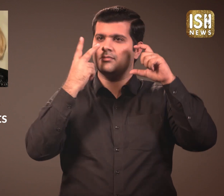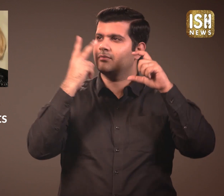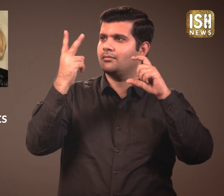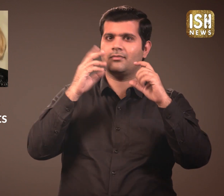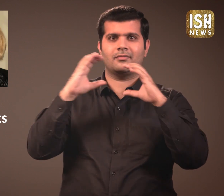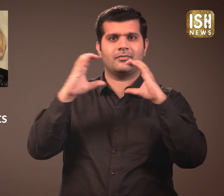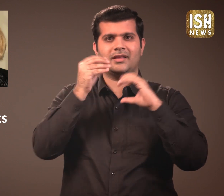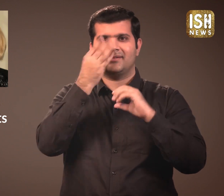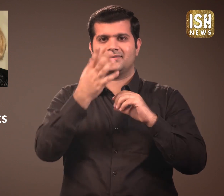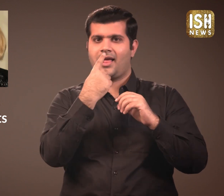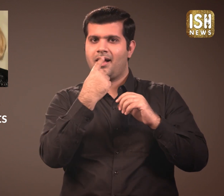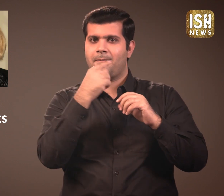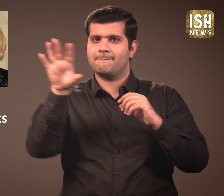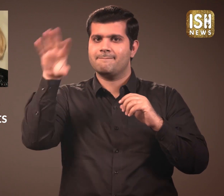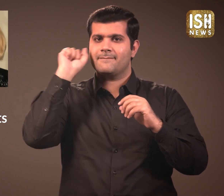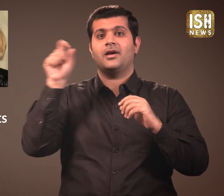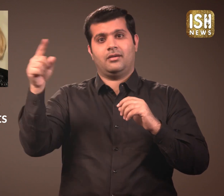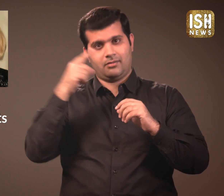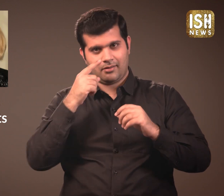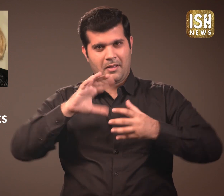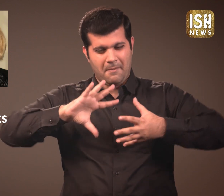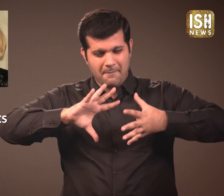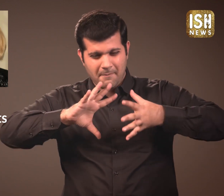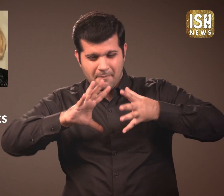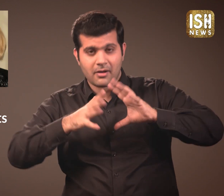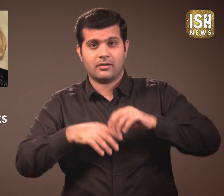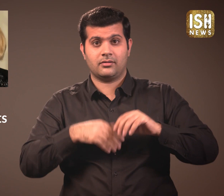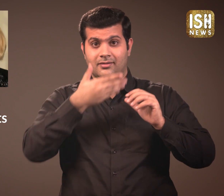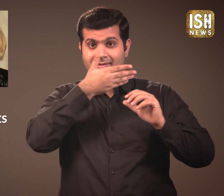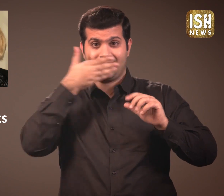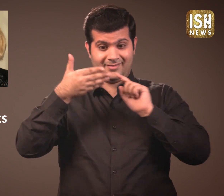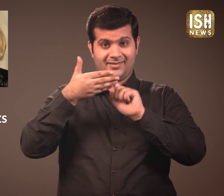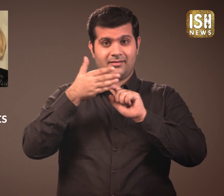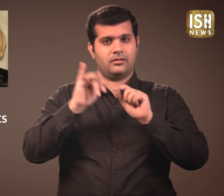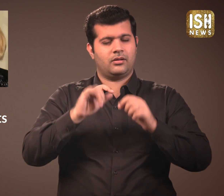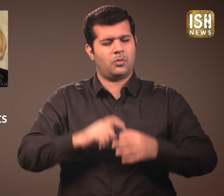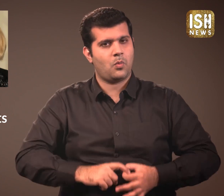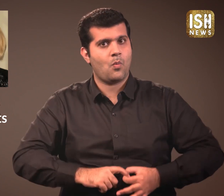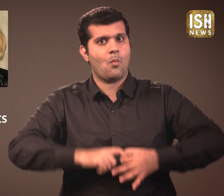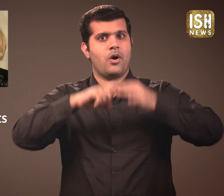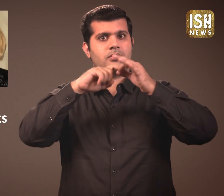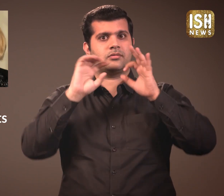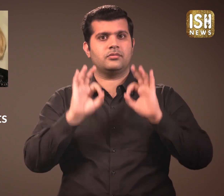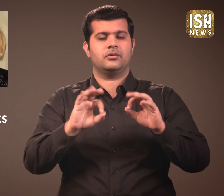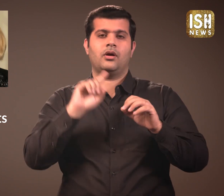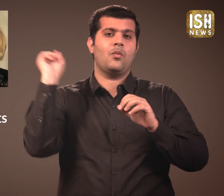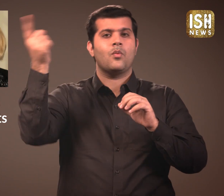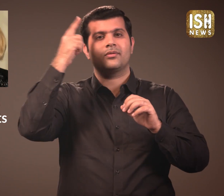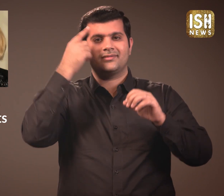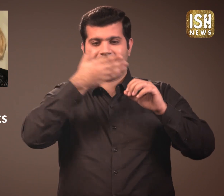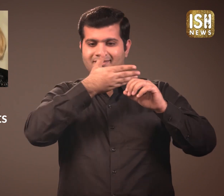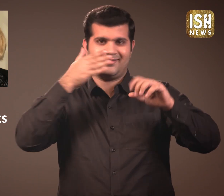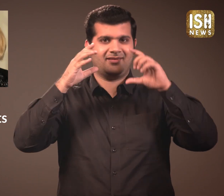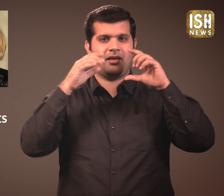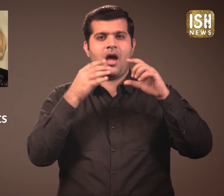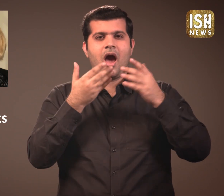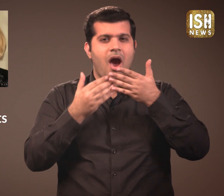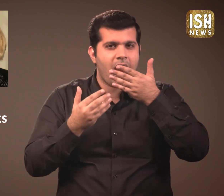It makes communication easy as people can lip read. She made high quality masks. You all may think